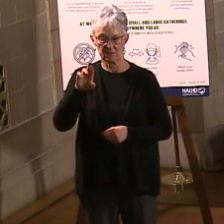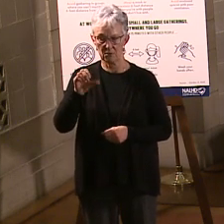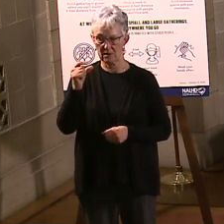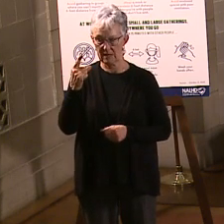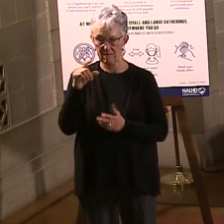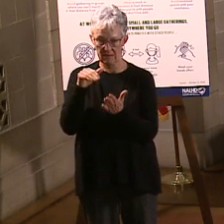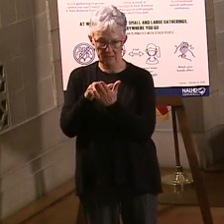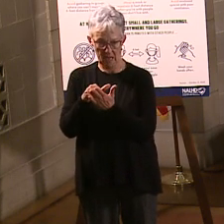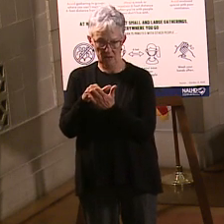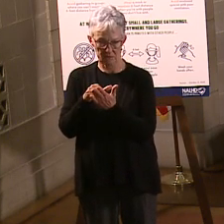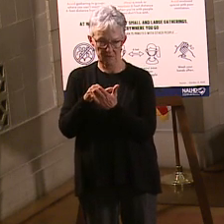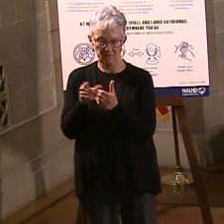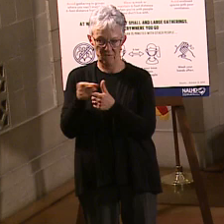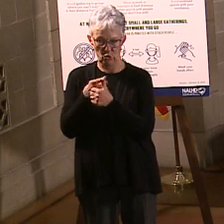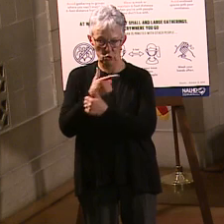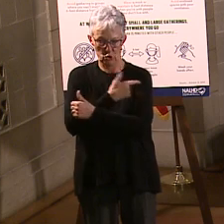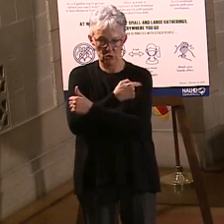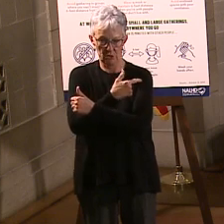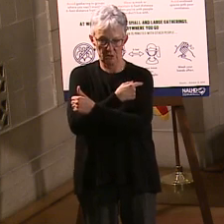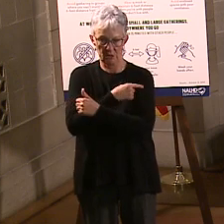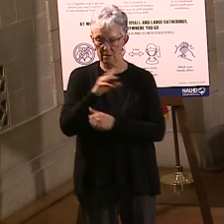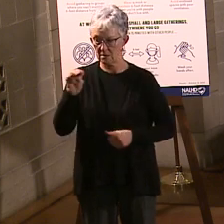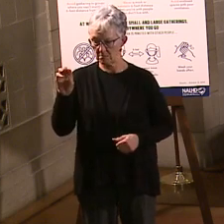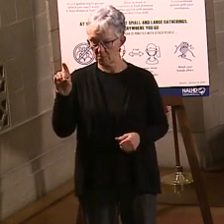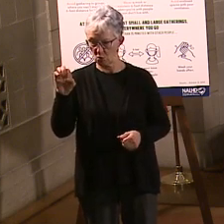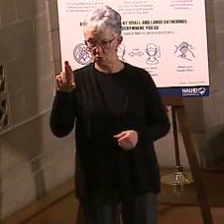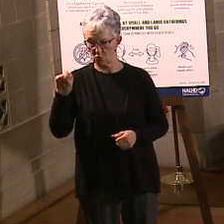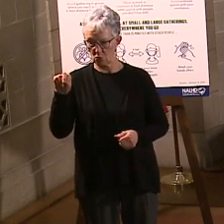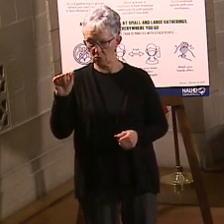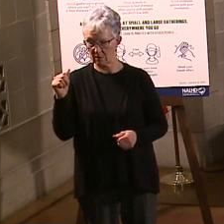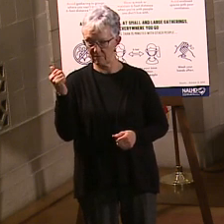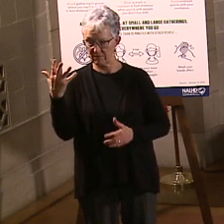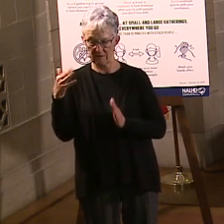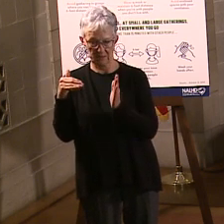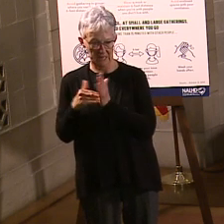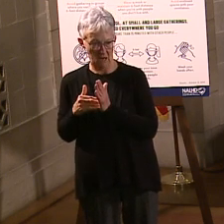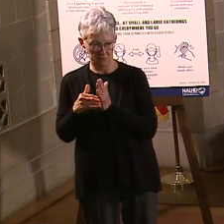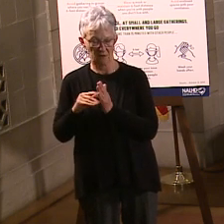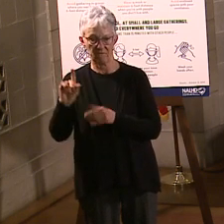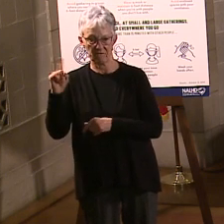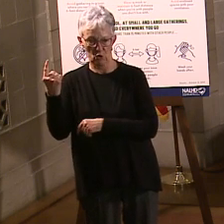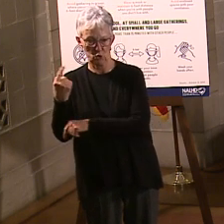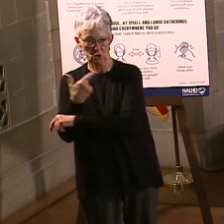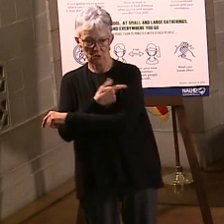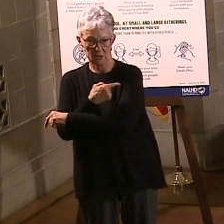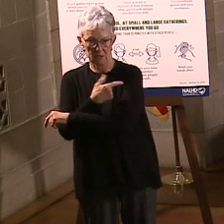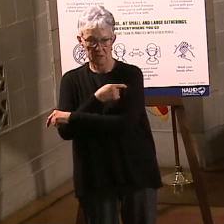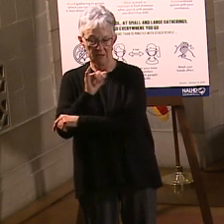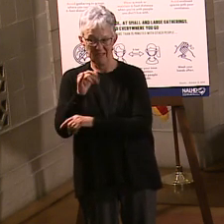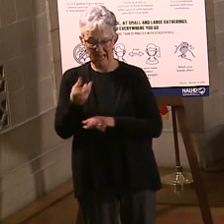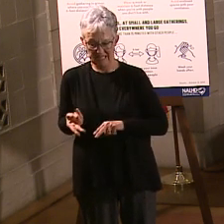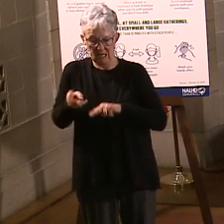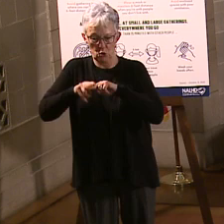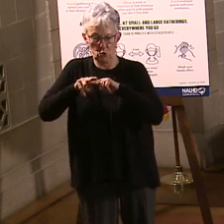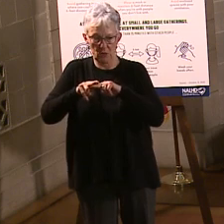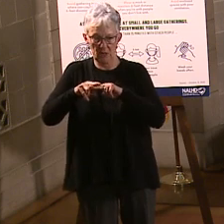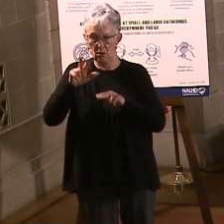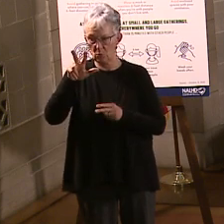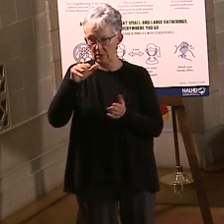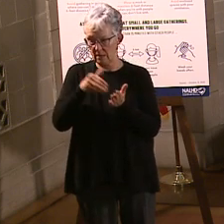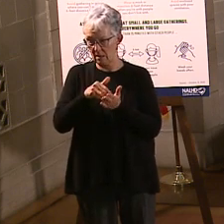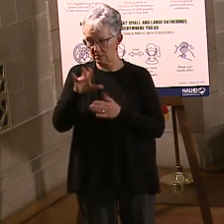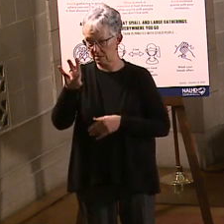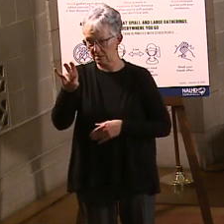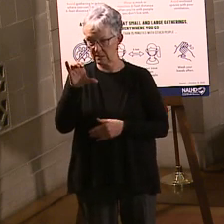first doses and Moderna 15,500 first doses, which is an increase of 3,700 doses of